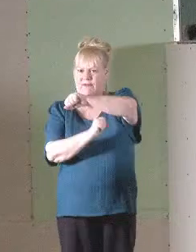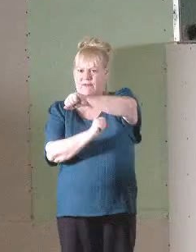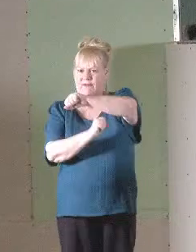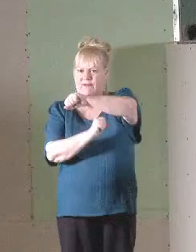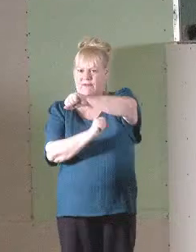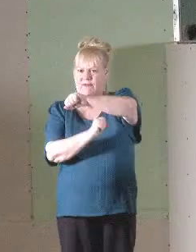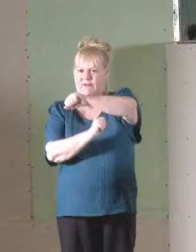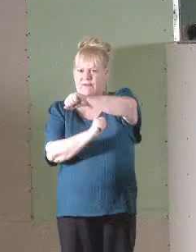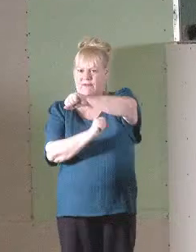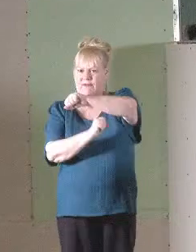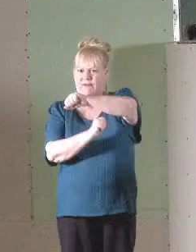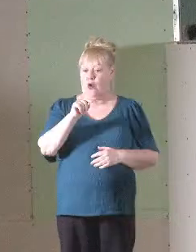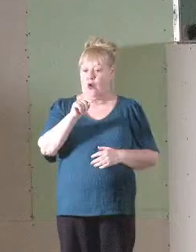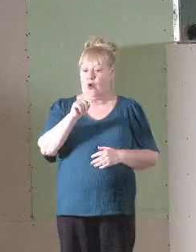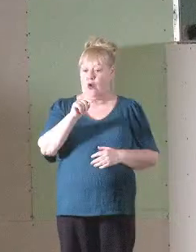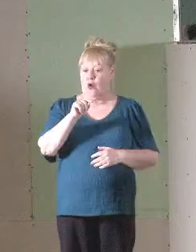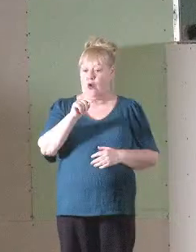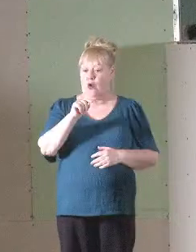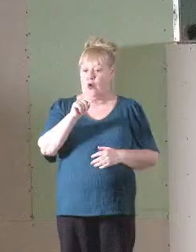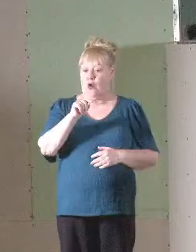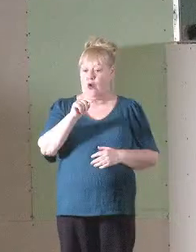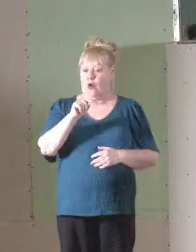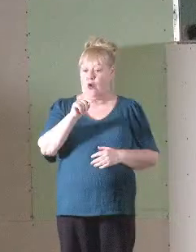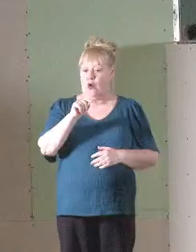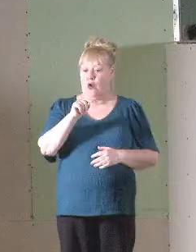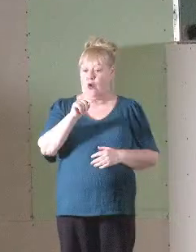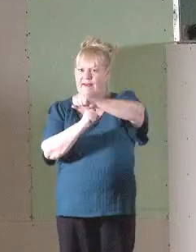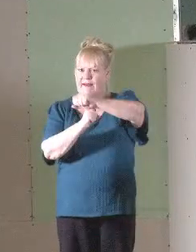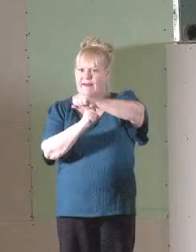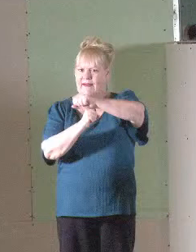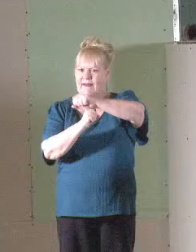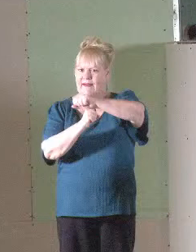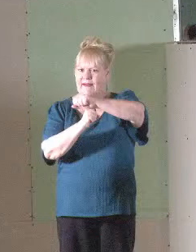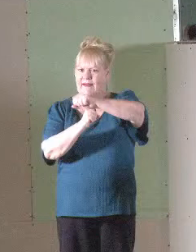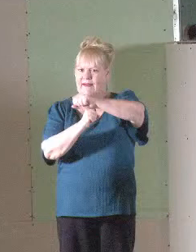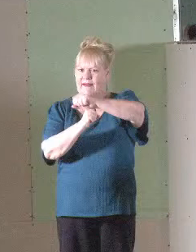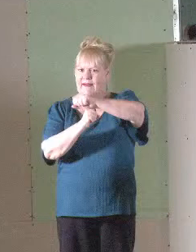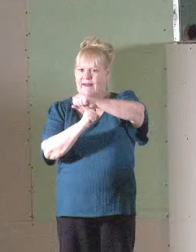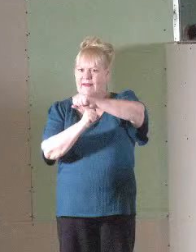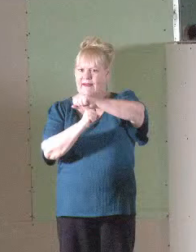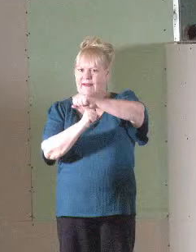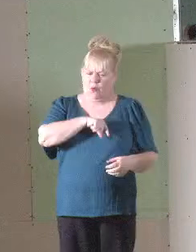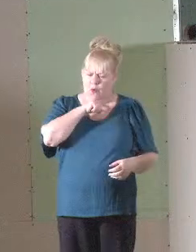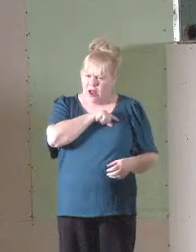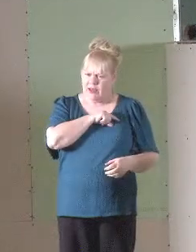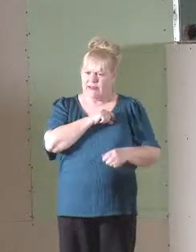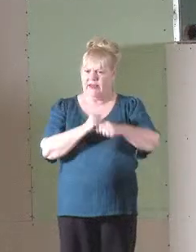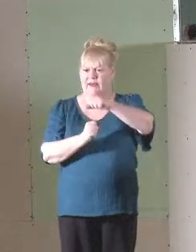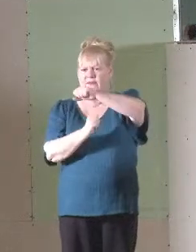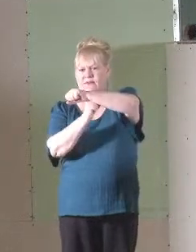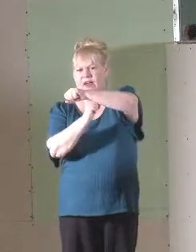He says, Corinth, you have a solid foundation. You have a quality foundation